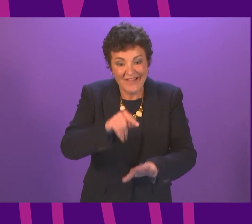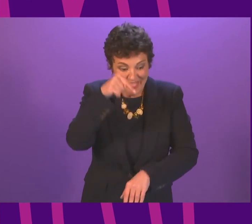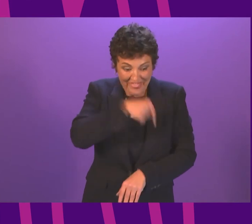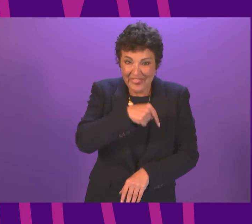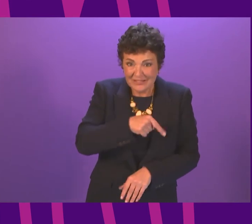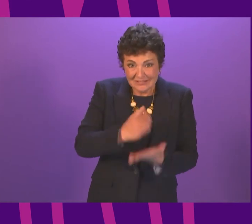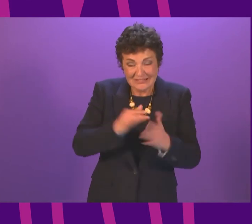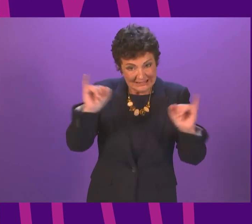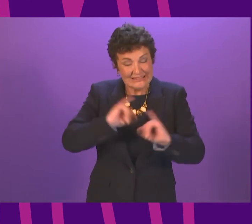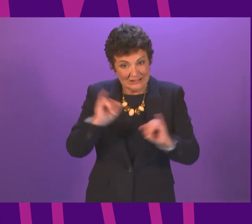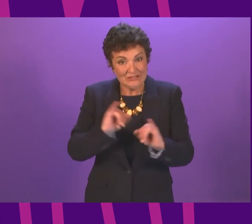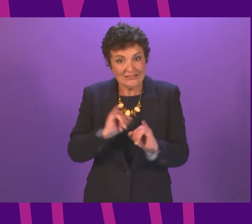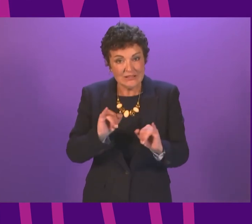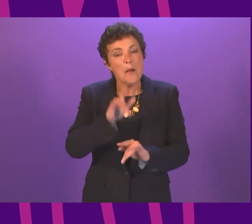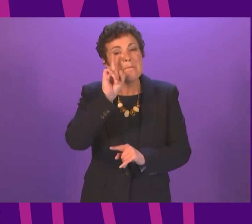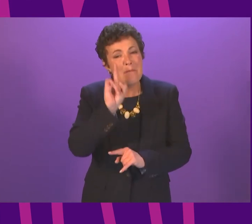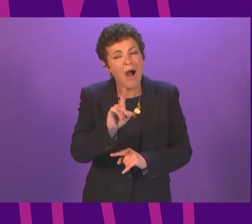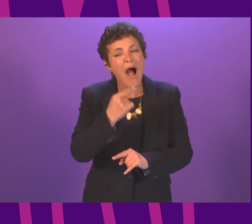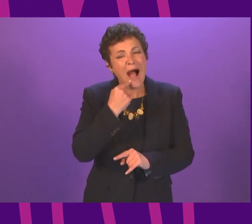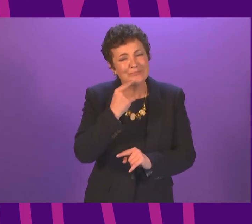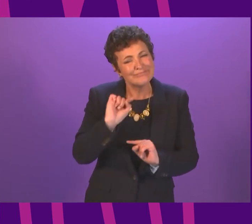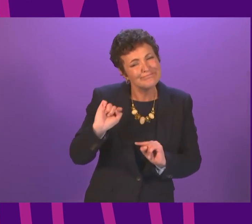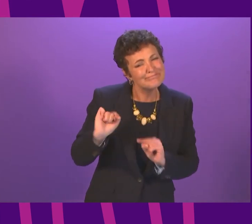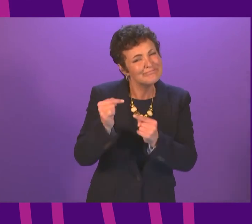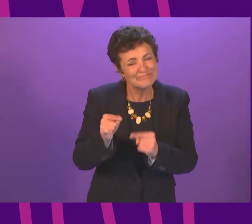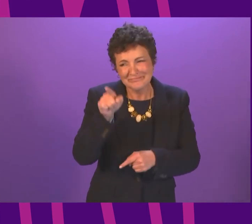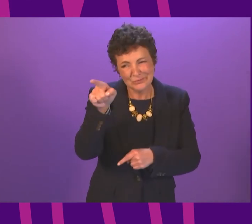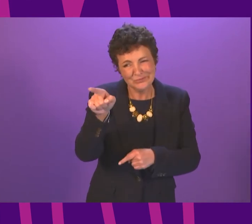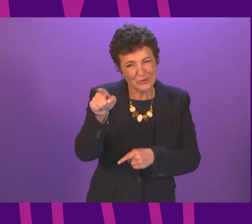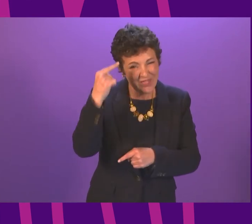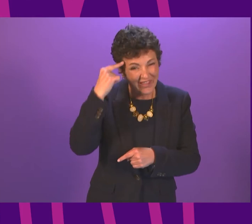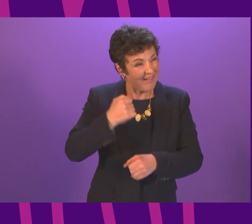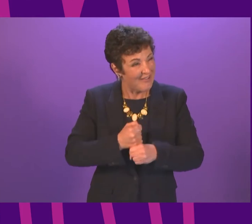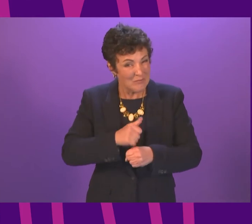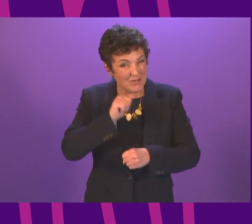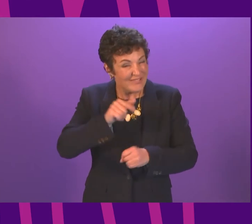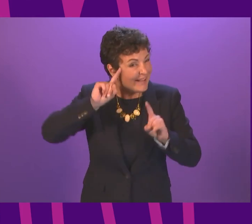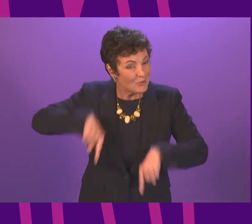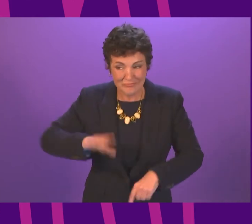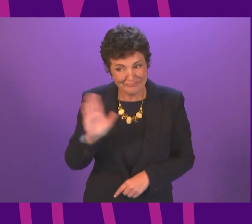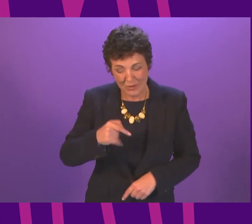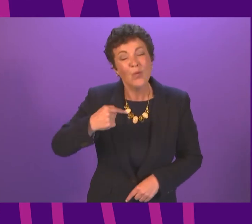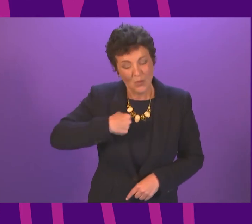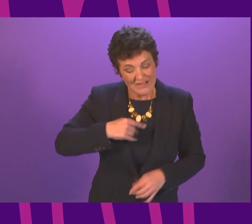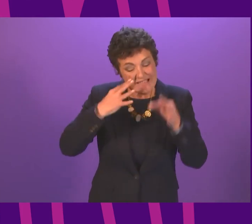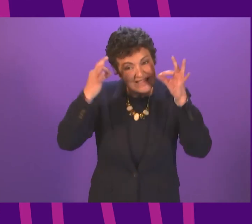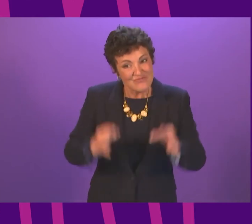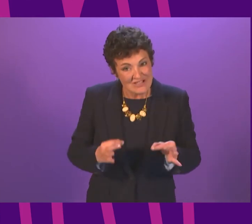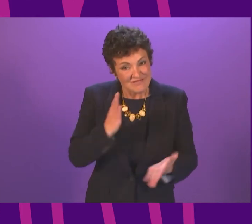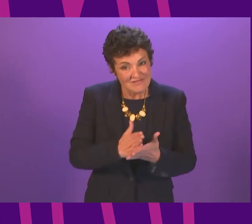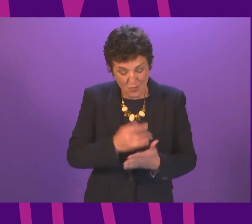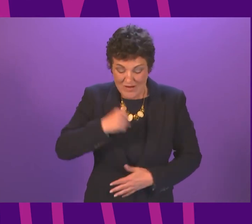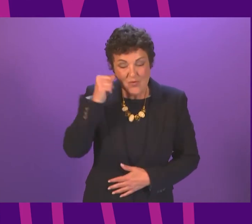incredibly serious matter. What I am disputing is that the government is not taking this seriously and that the government is not determined,